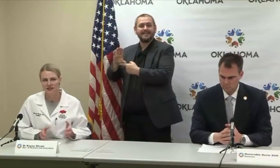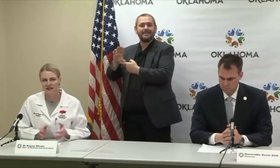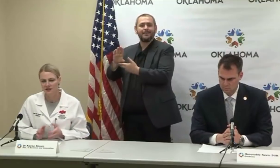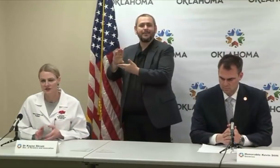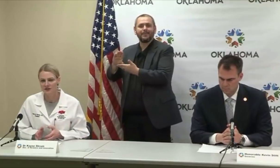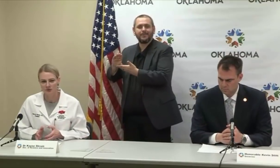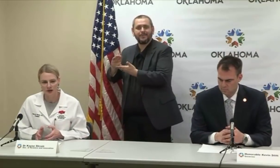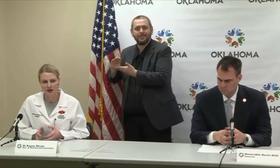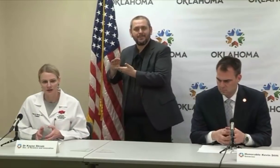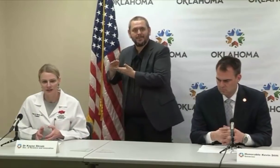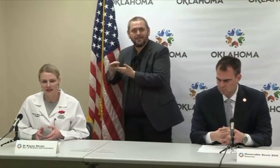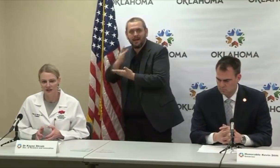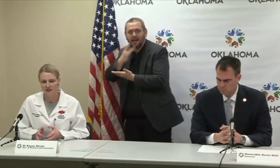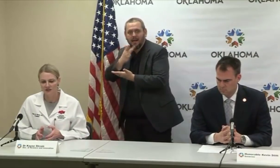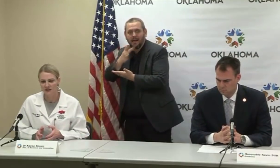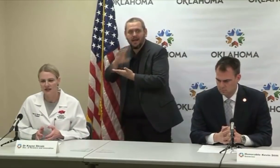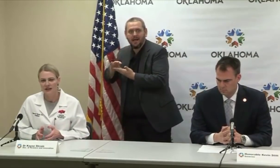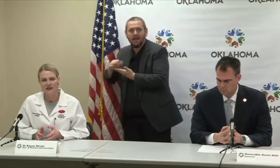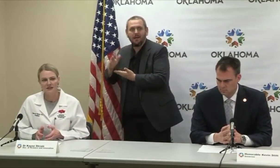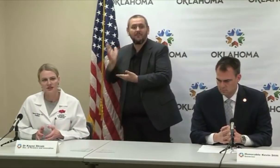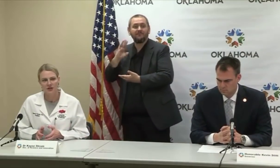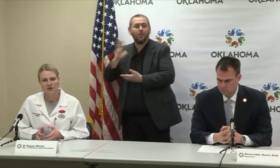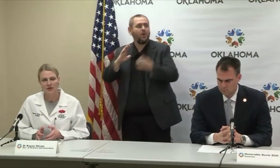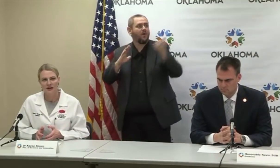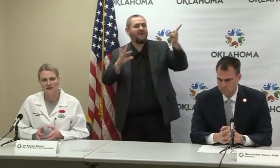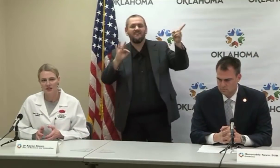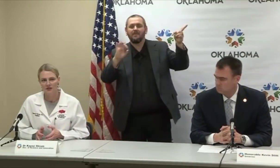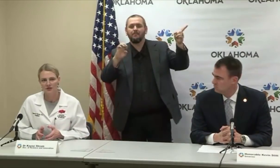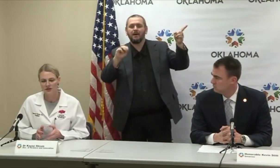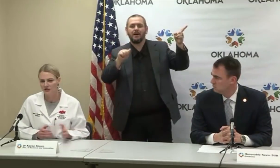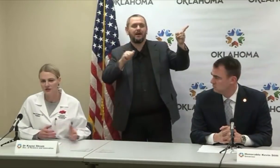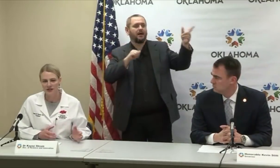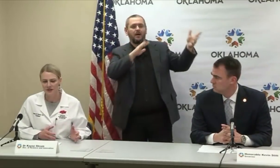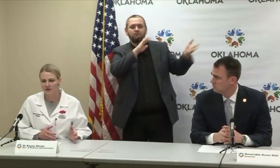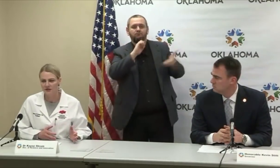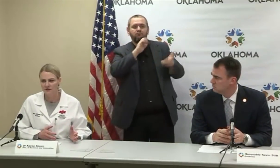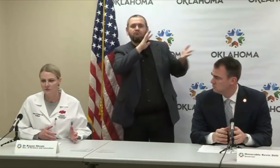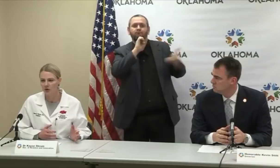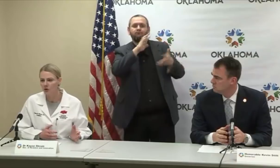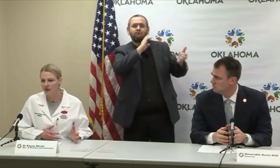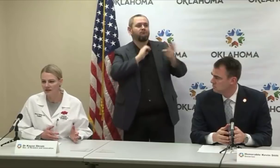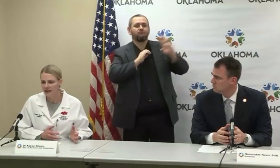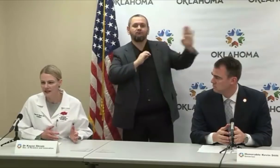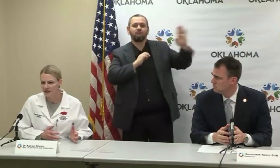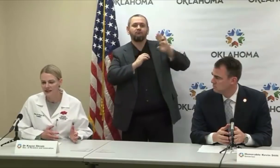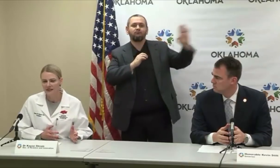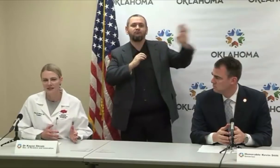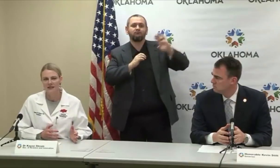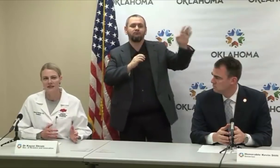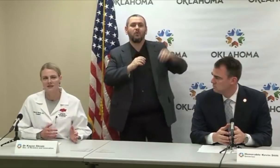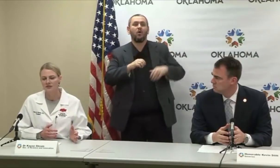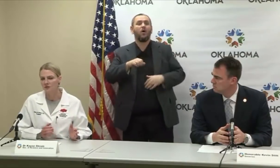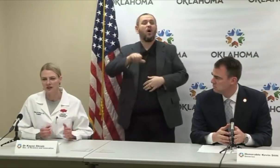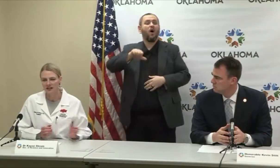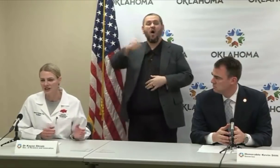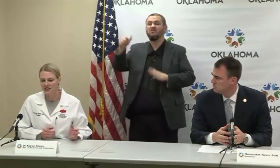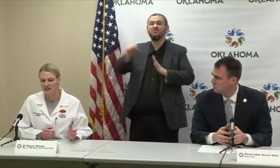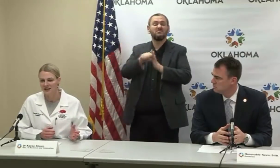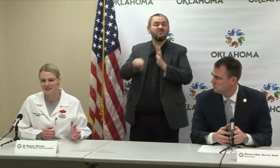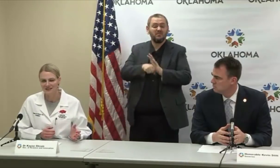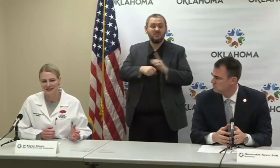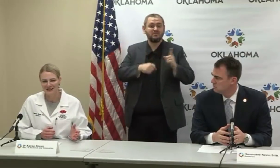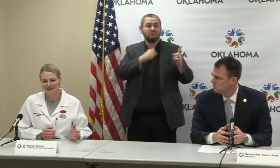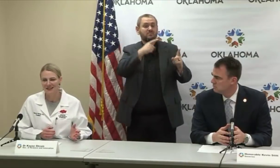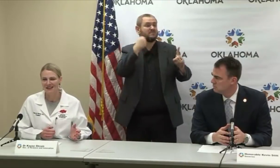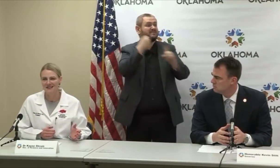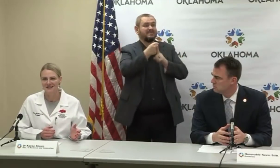state was getting their supply of reagents. And so as other states are hit more quickly, the supply chain